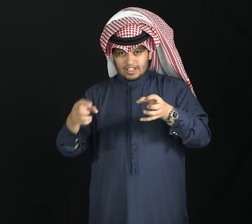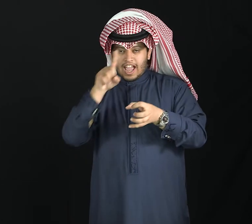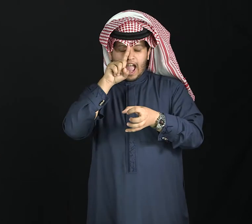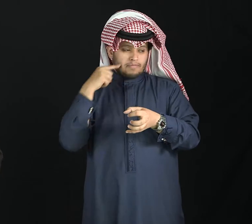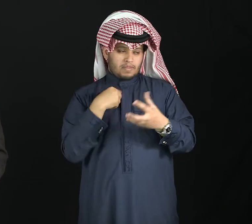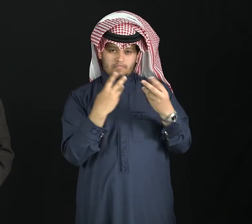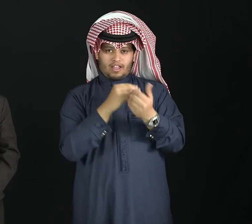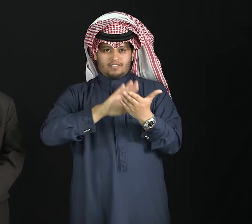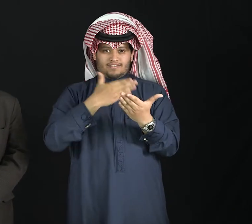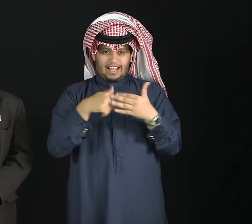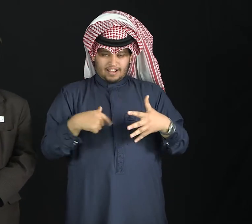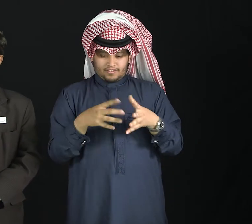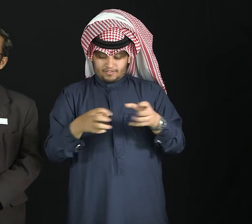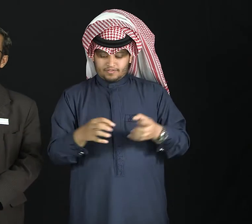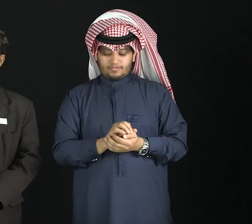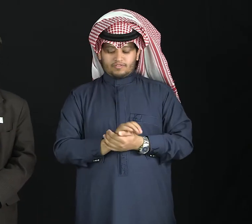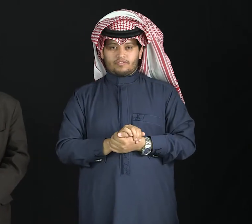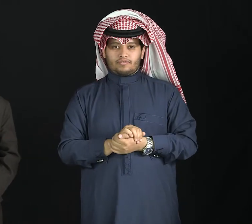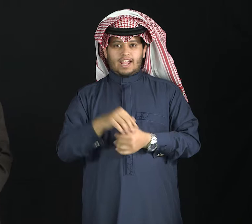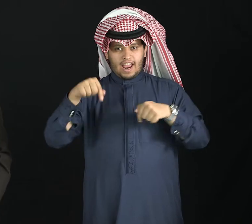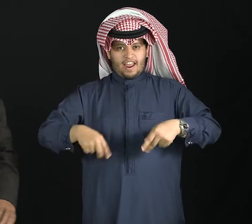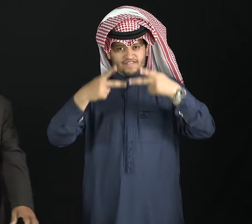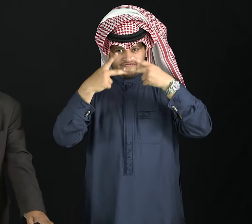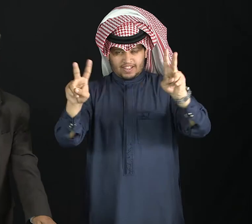explain. I am going to start now.